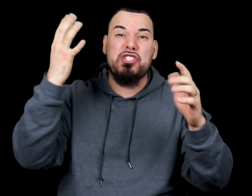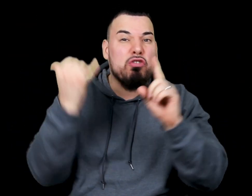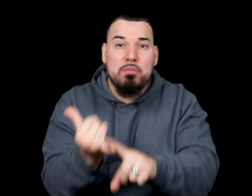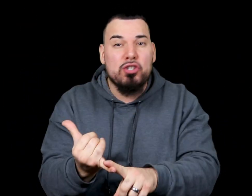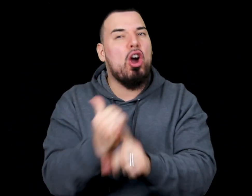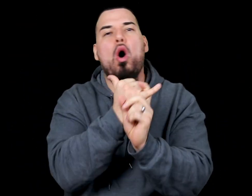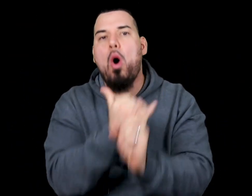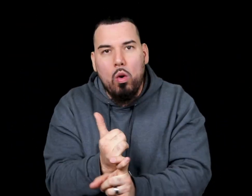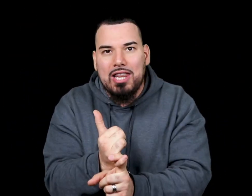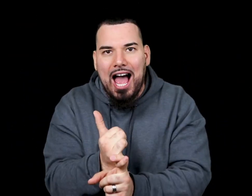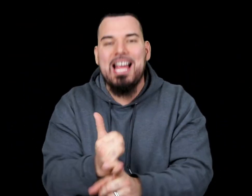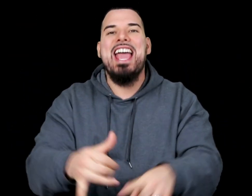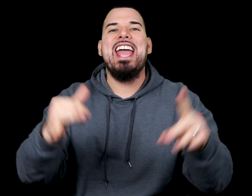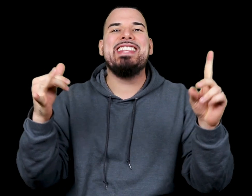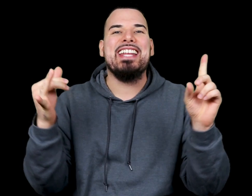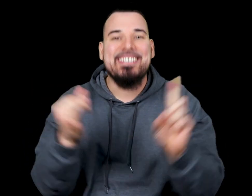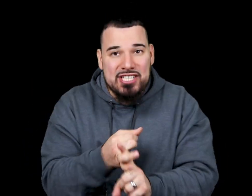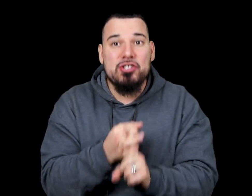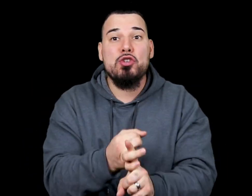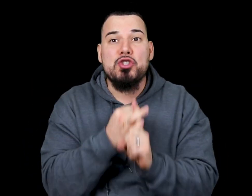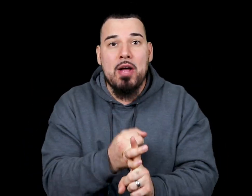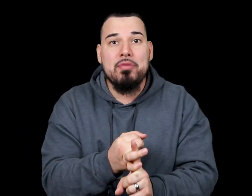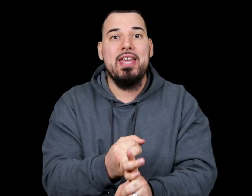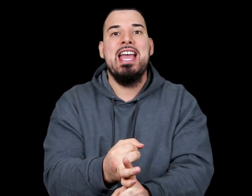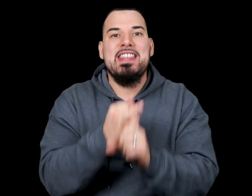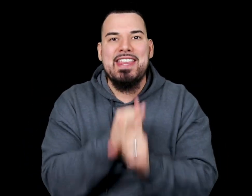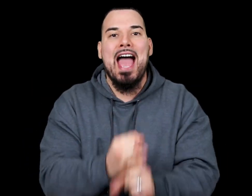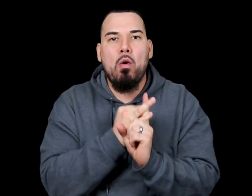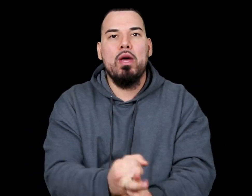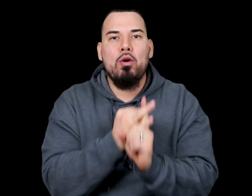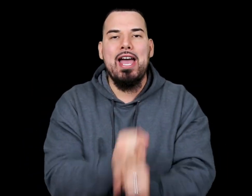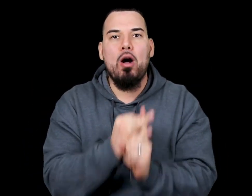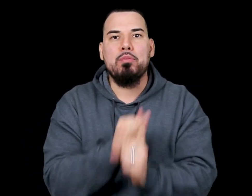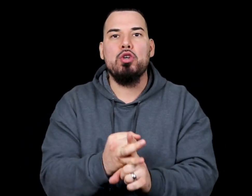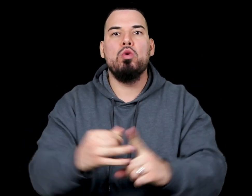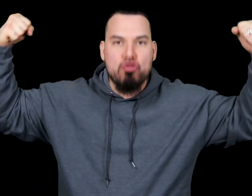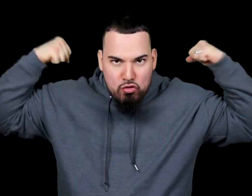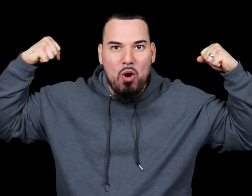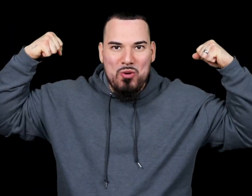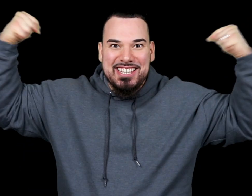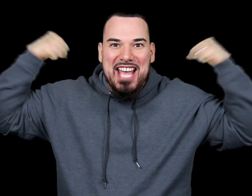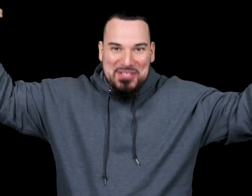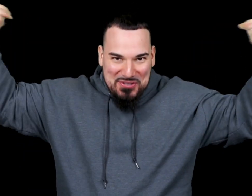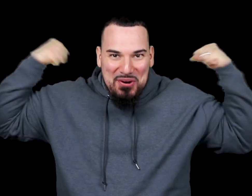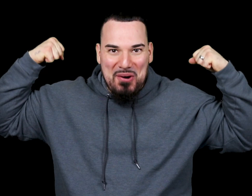scripture a whole lot and that teaches you something that will help you grow. Let's grow.